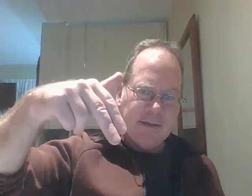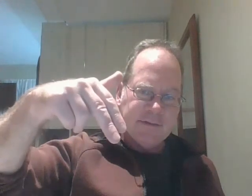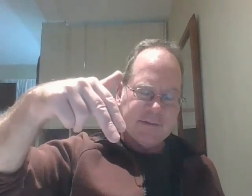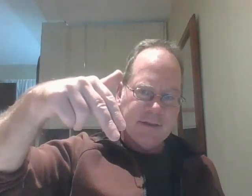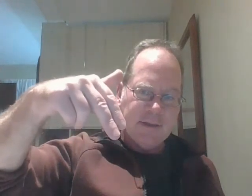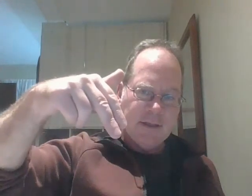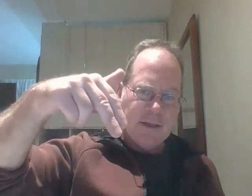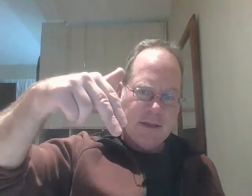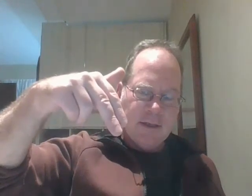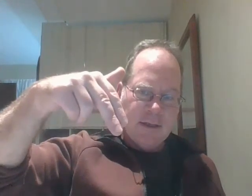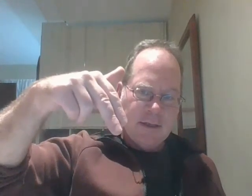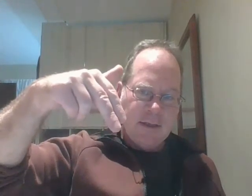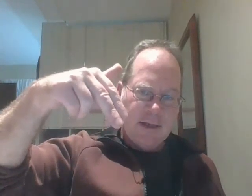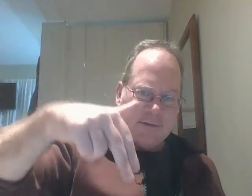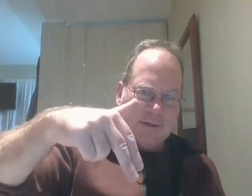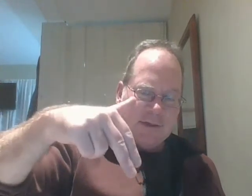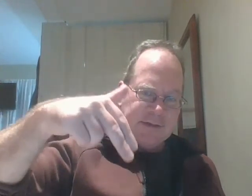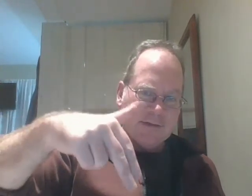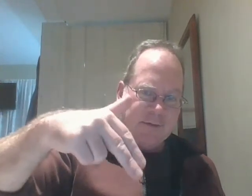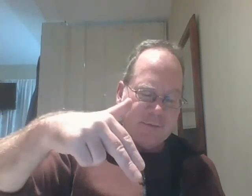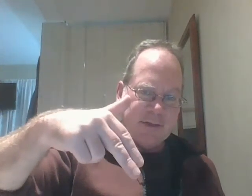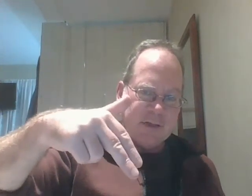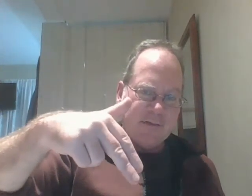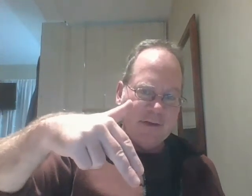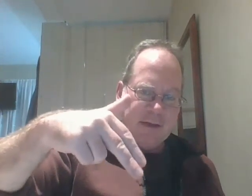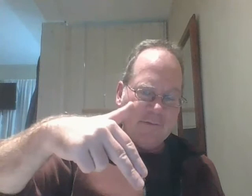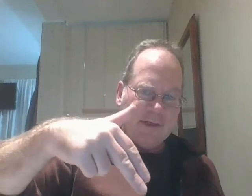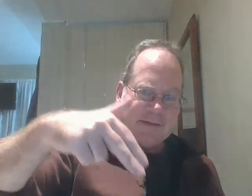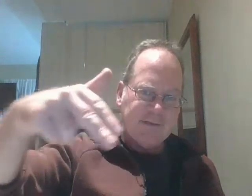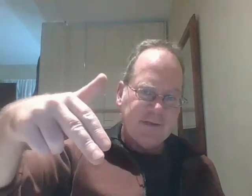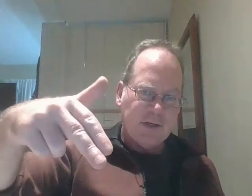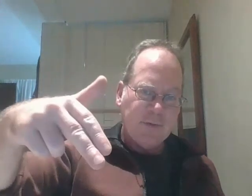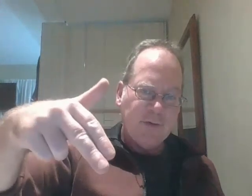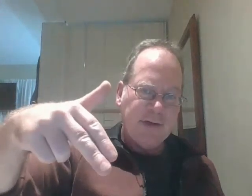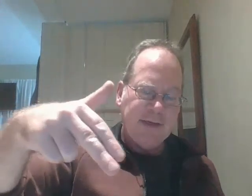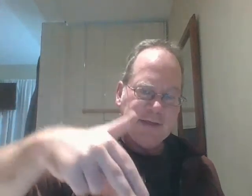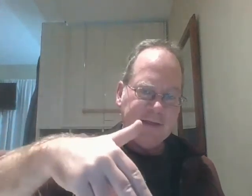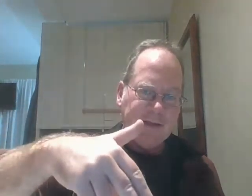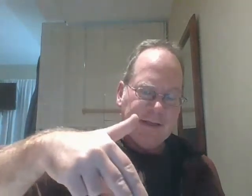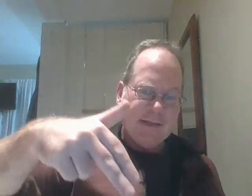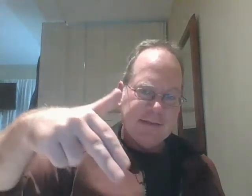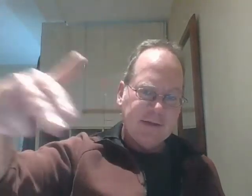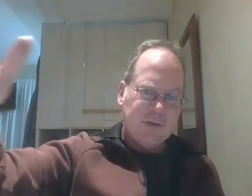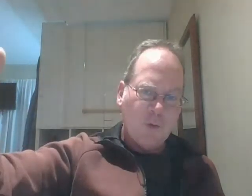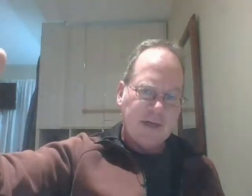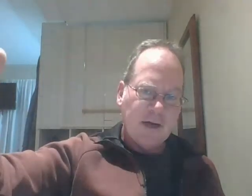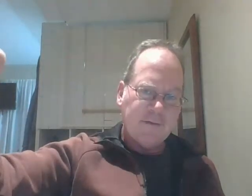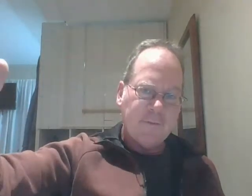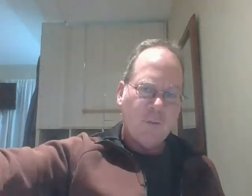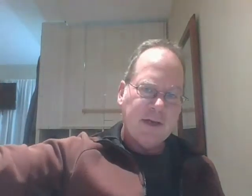entered it's there's a picture of an oven it's entered in computer and it tells you where you got on the freight where you got